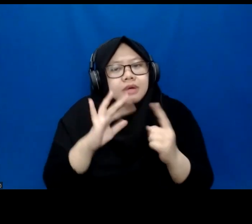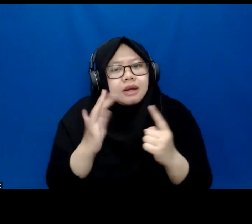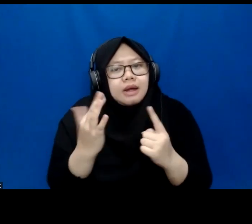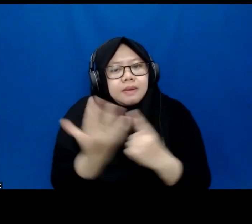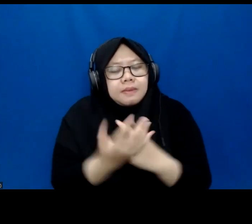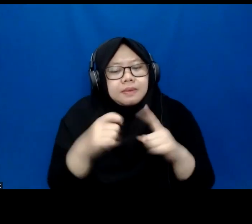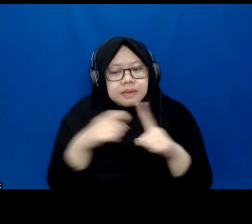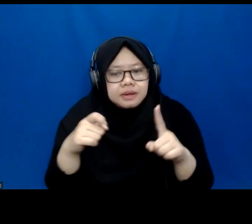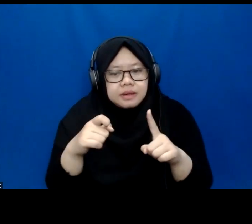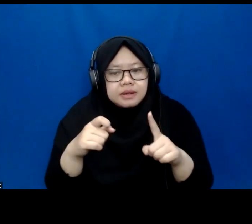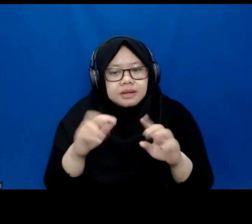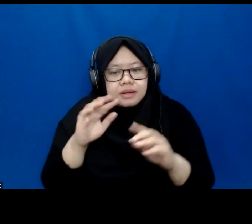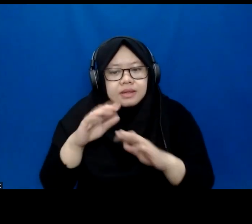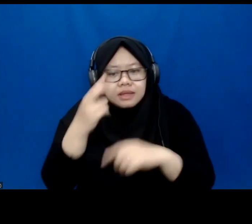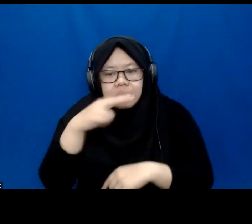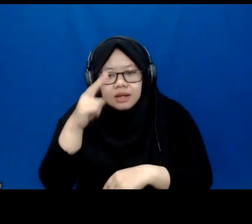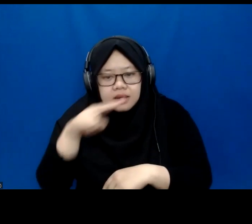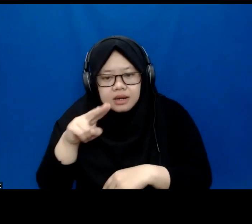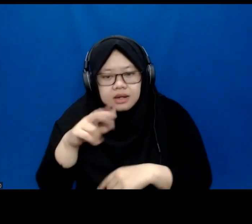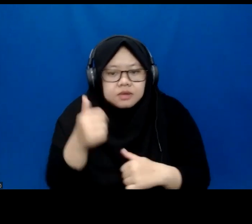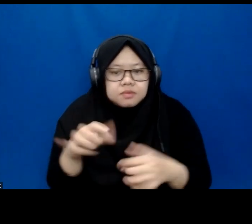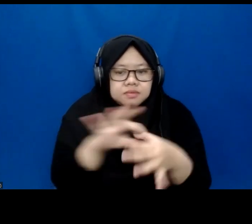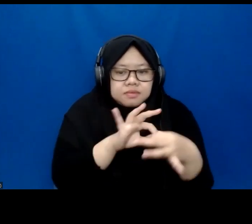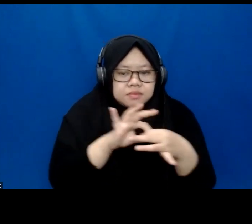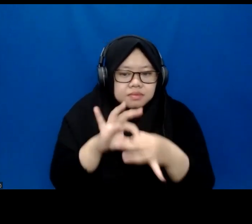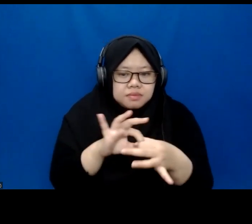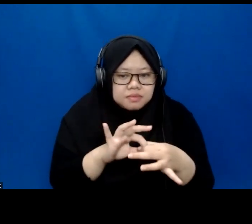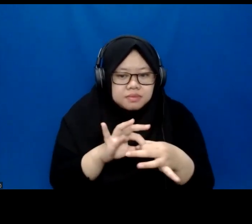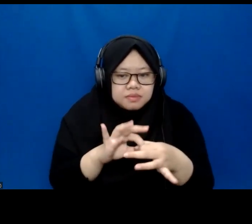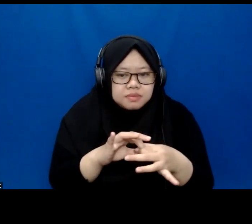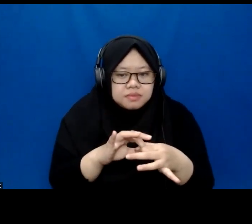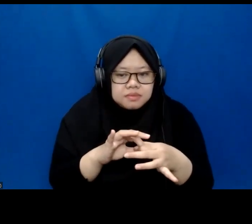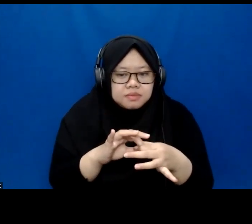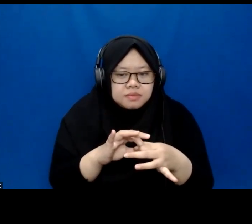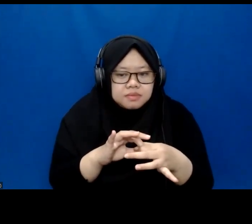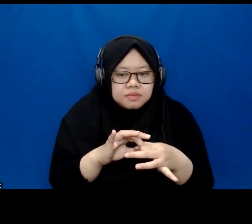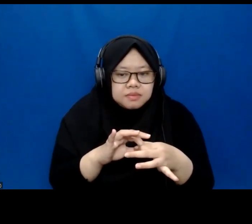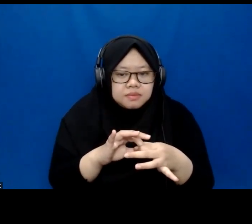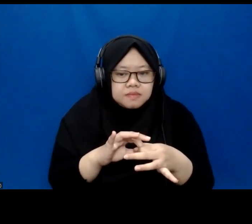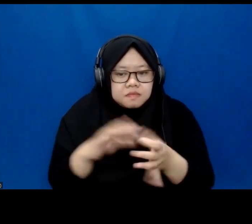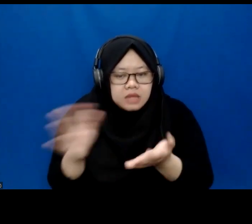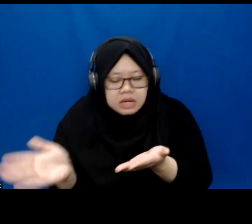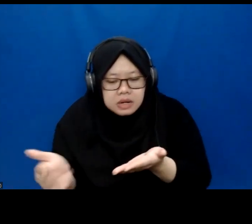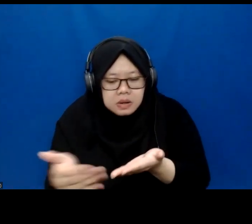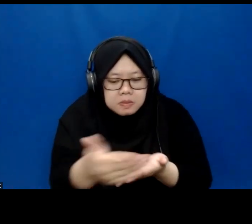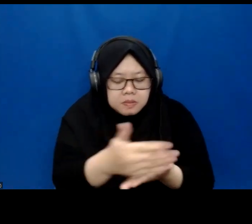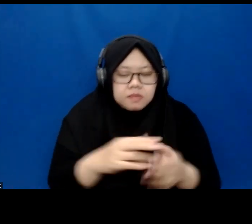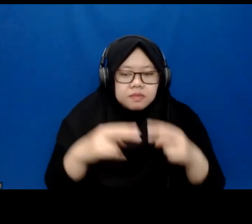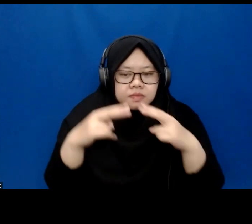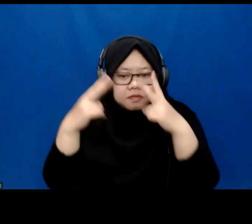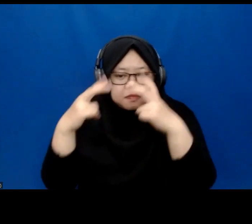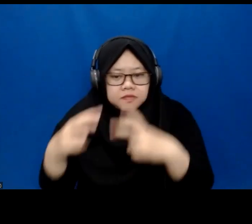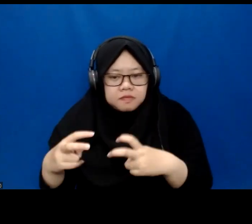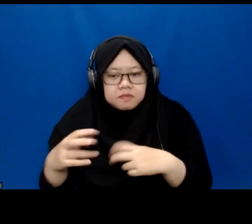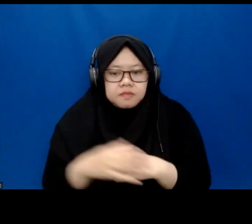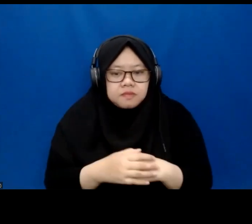was super surprised that they can do their productivity of doing the data leveling is better than else.